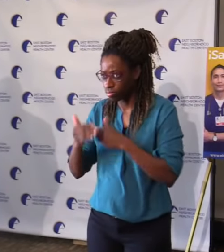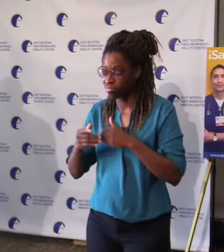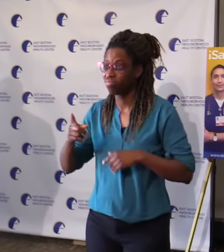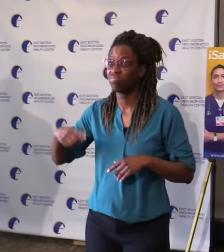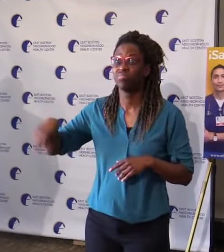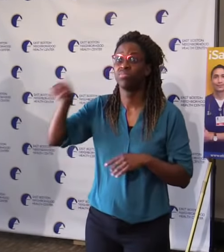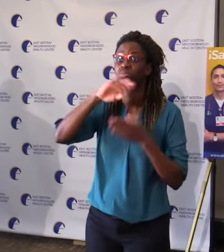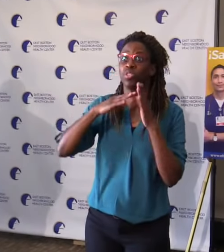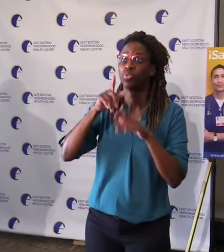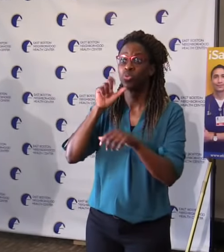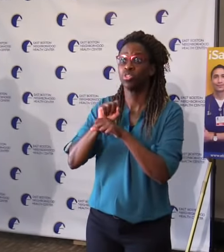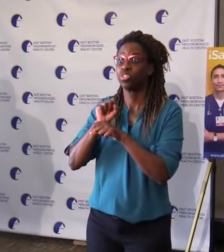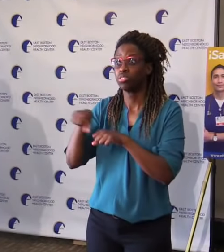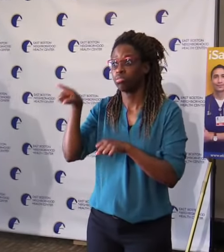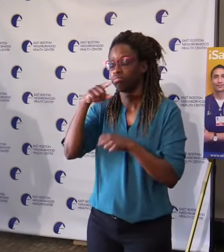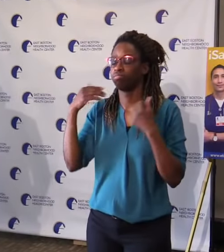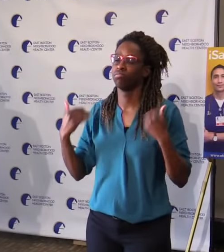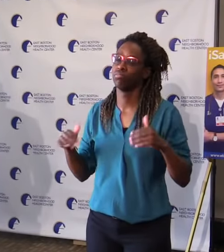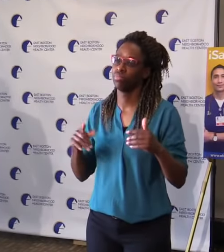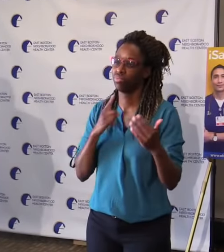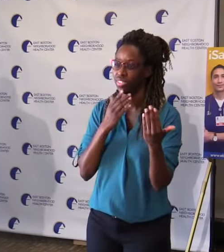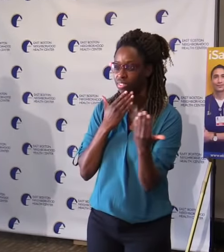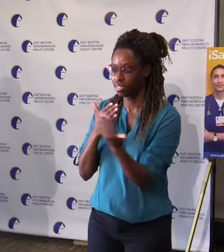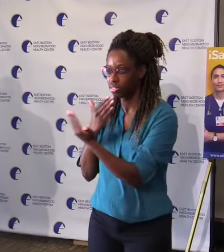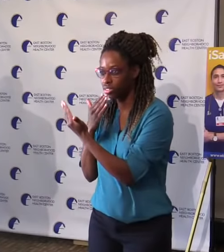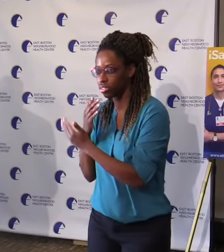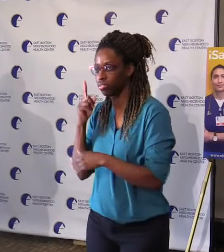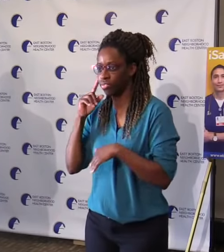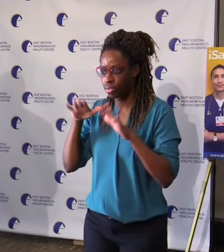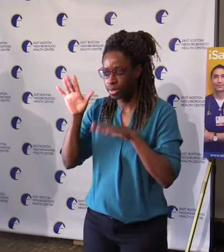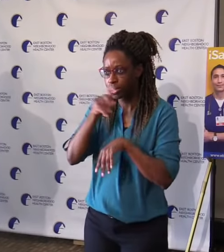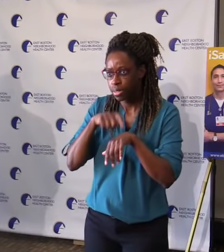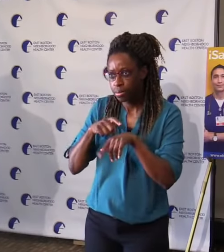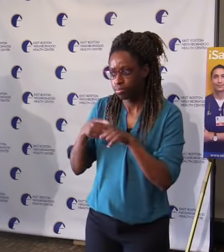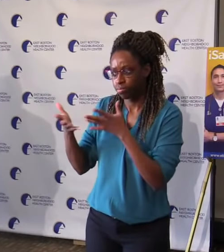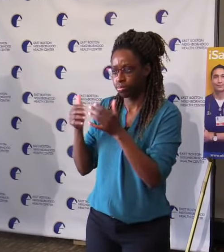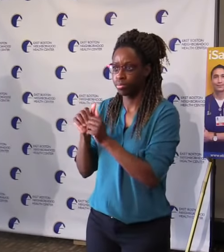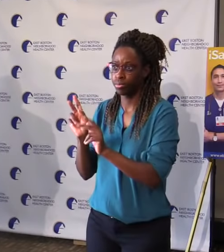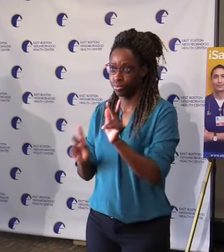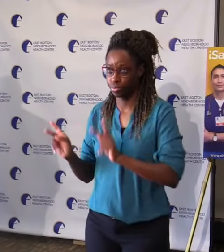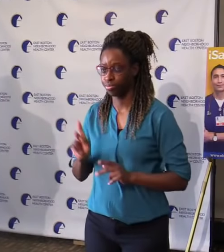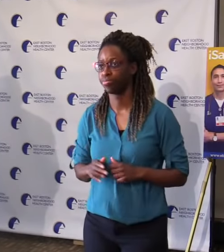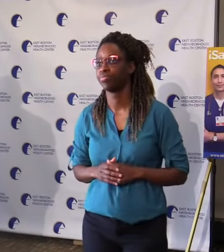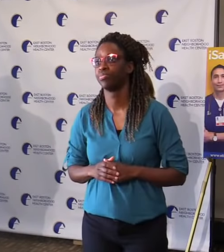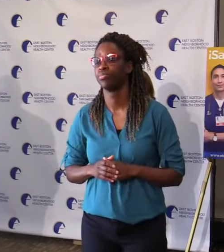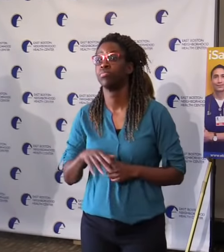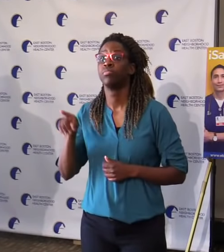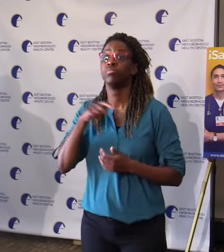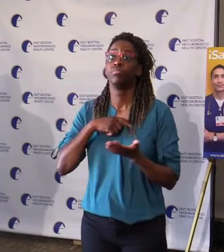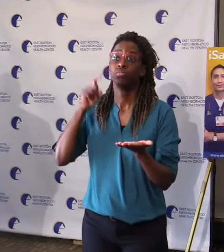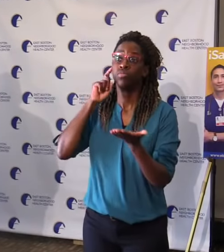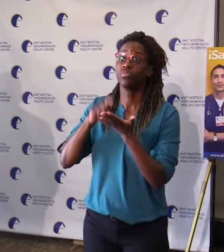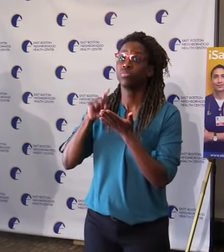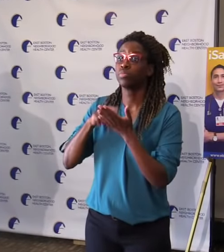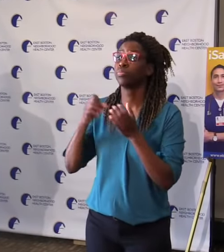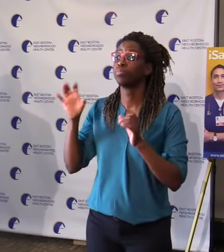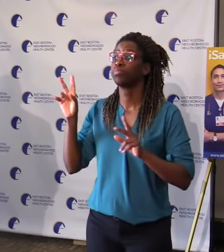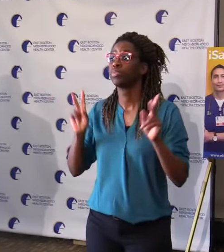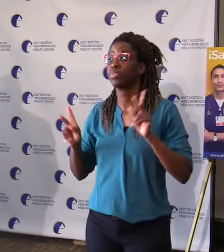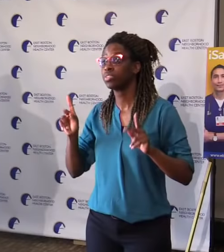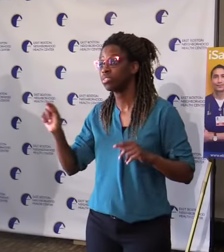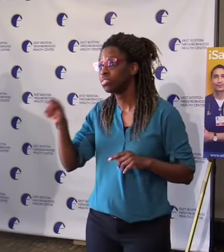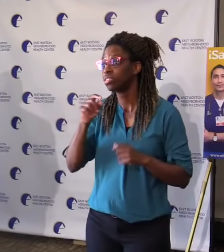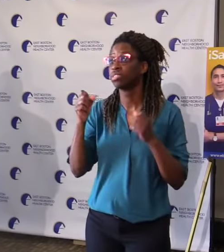you. I also want to say that we know that there are people out there, particularly in communities of color, who still aren't sure about taking the COVID